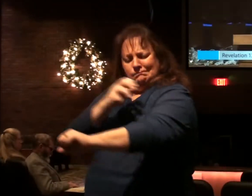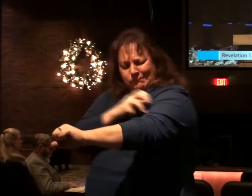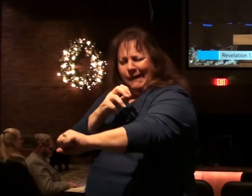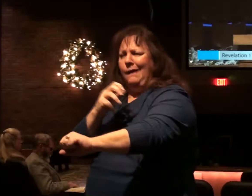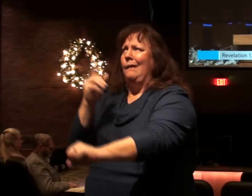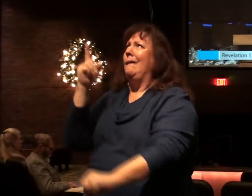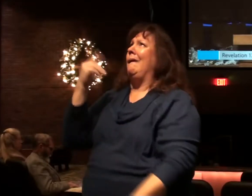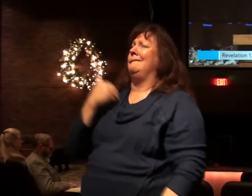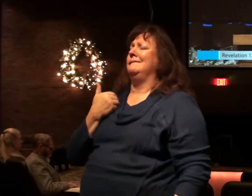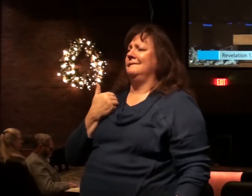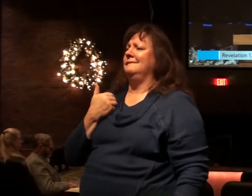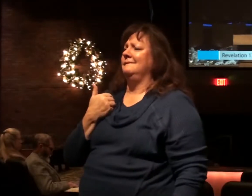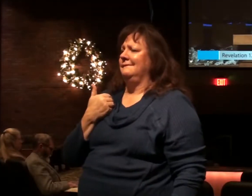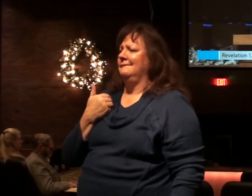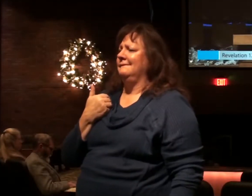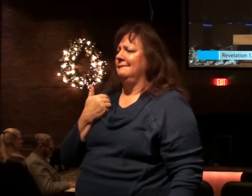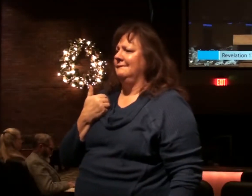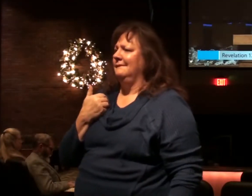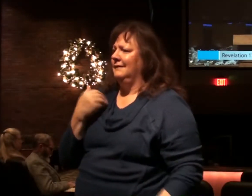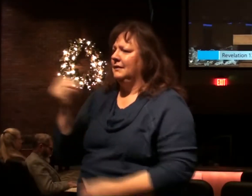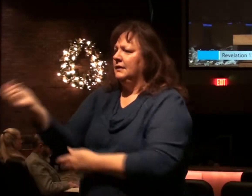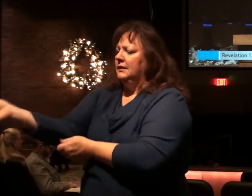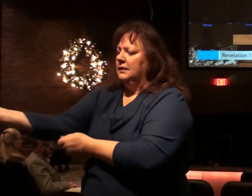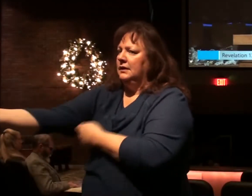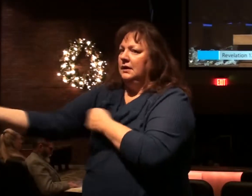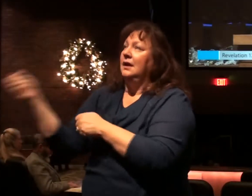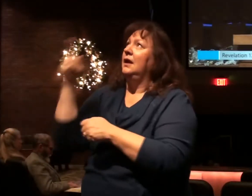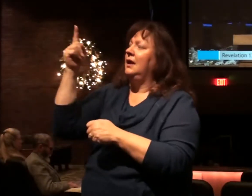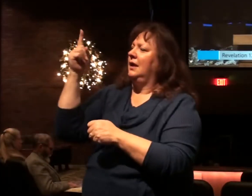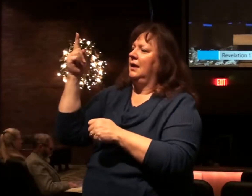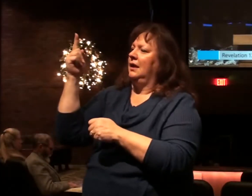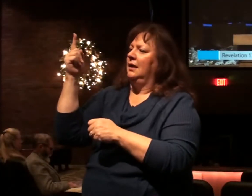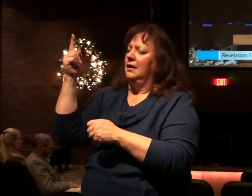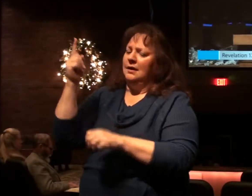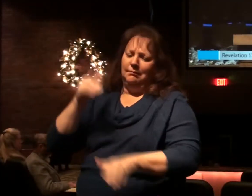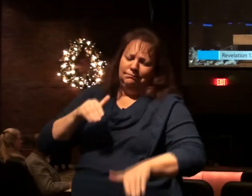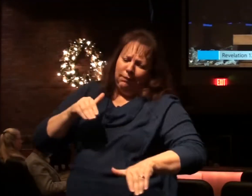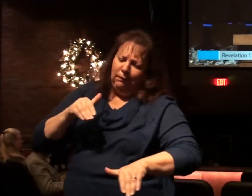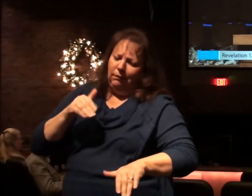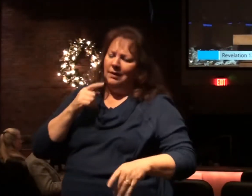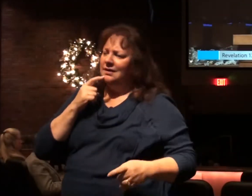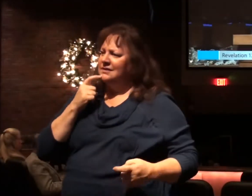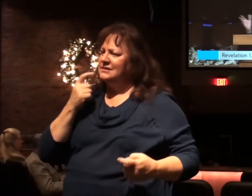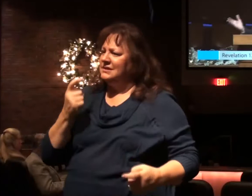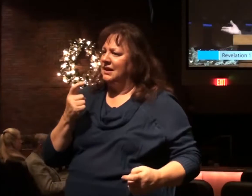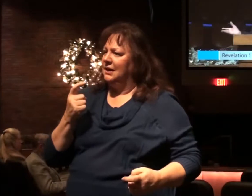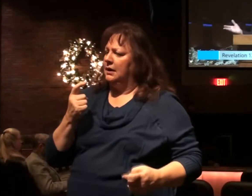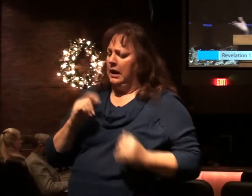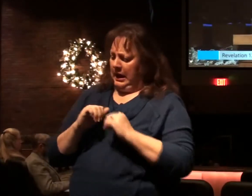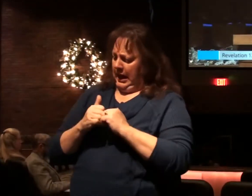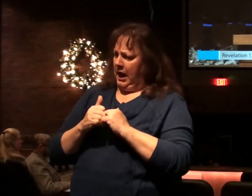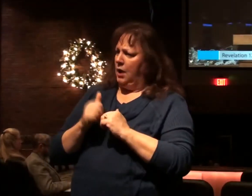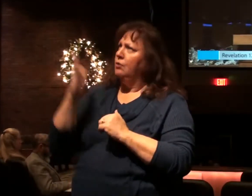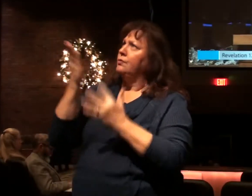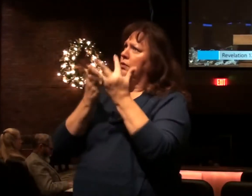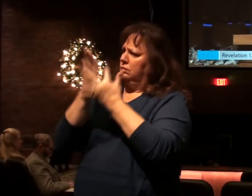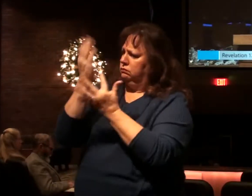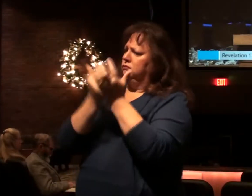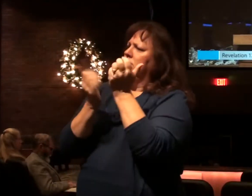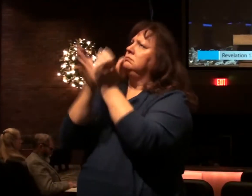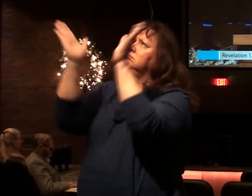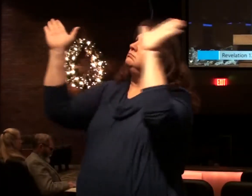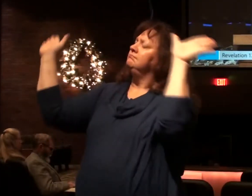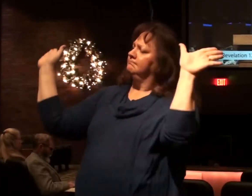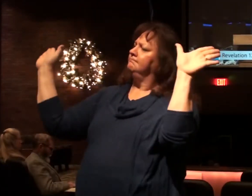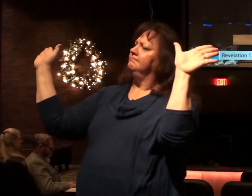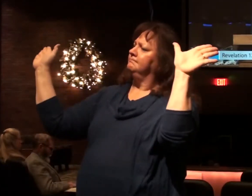to overcome sin through the redemption He provided in His Son